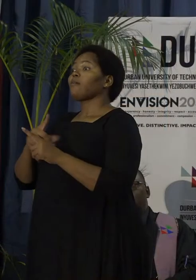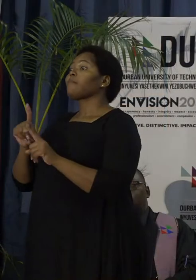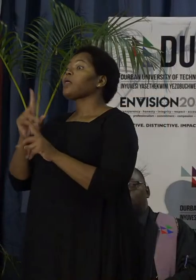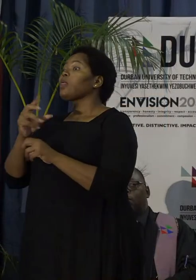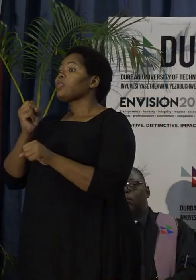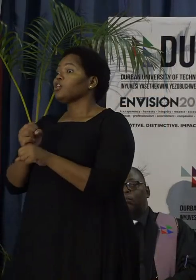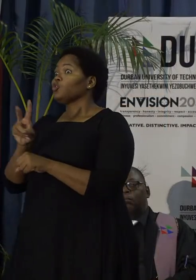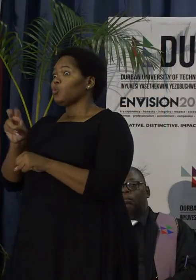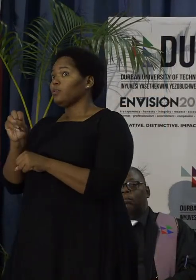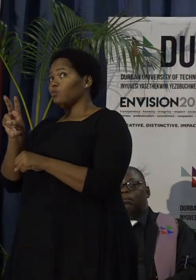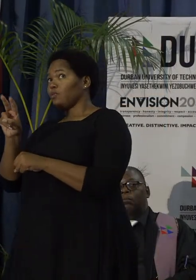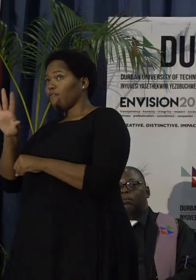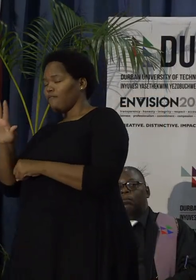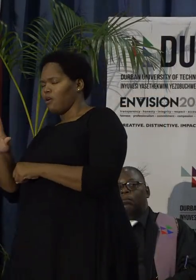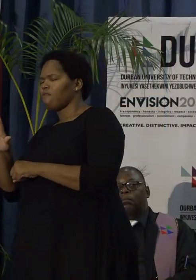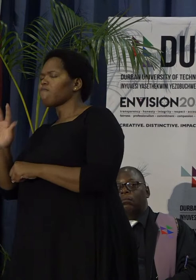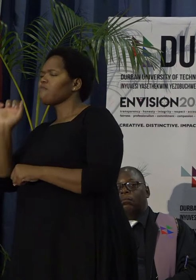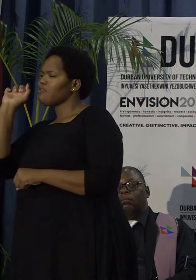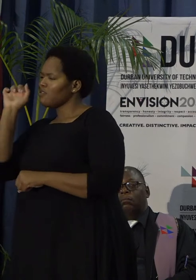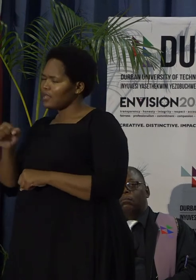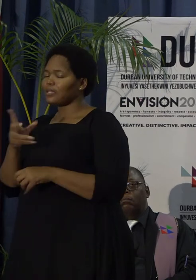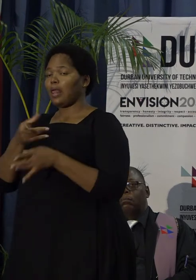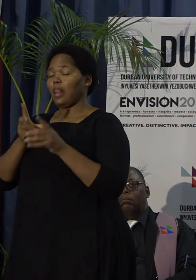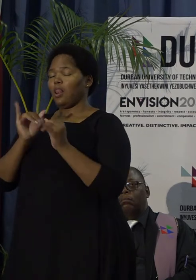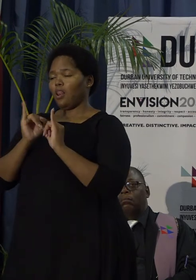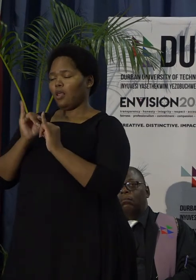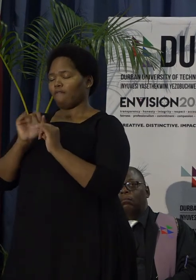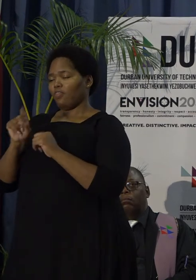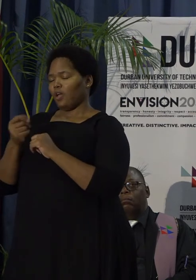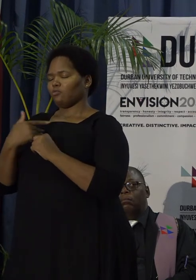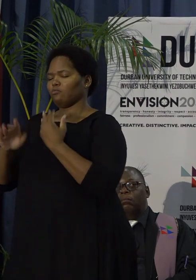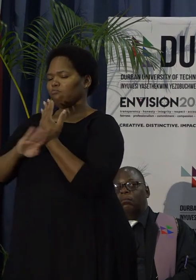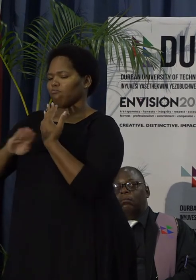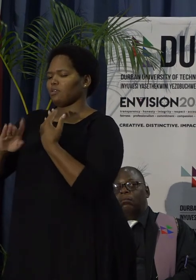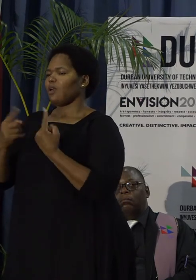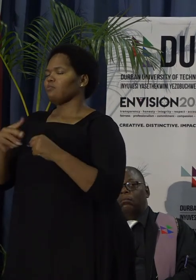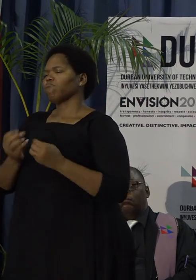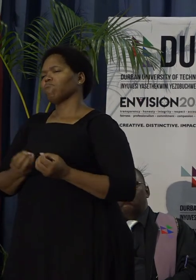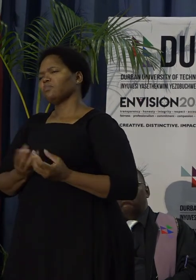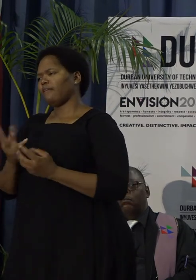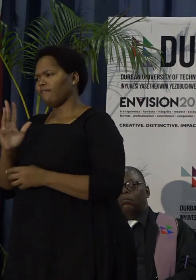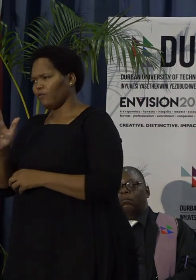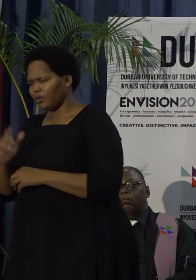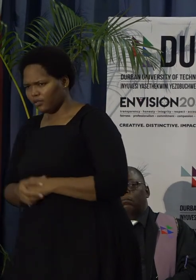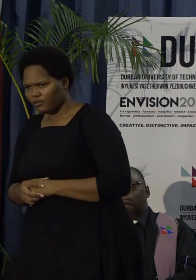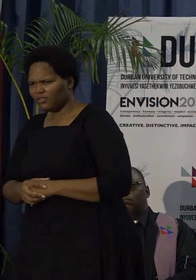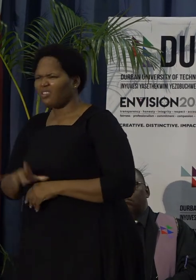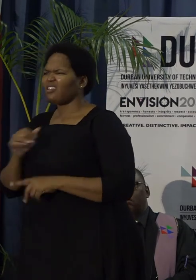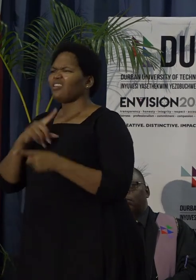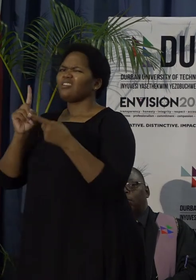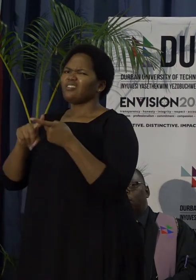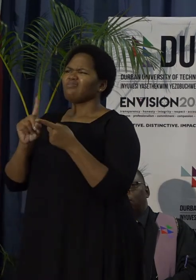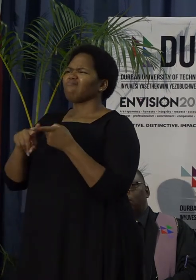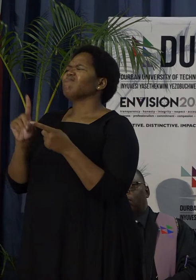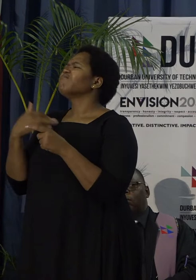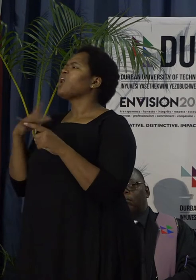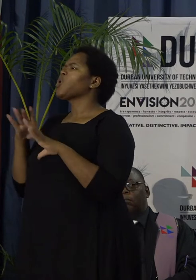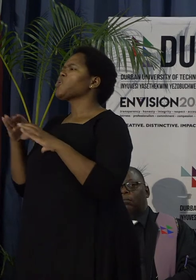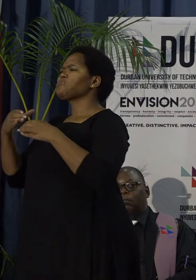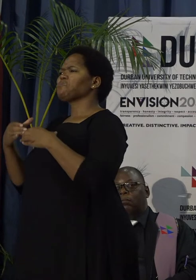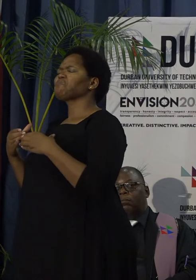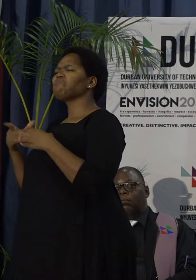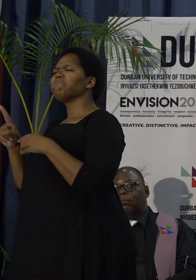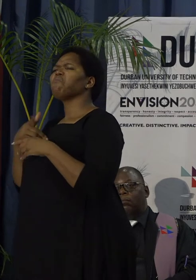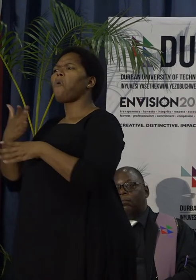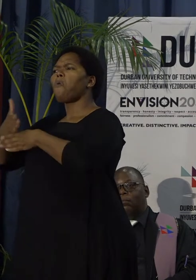we should have those 11,000 beds. Of course, provided Amat de la Ngobona and so forth don't